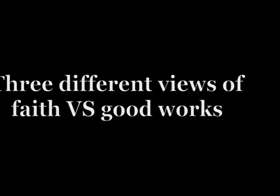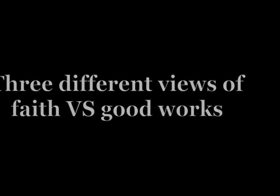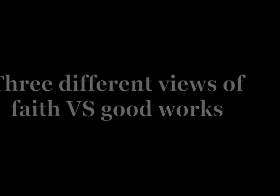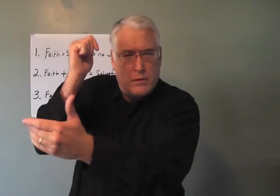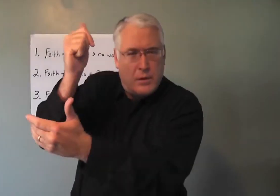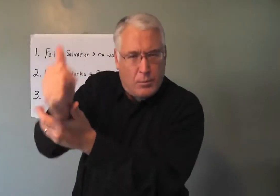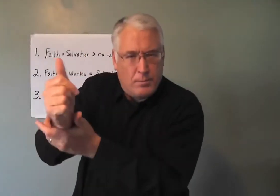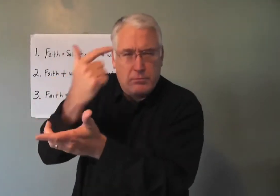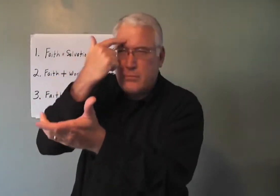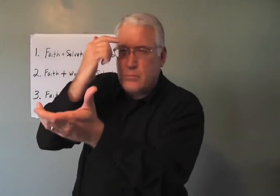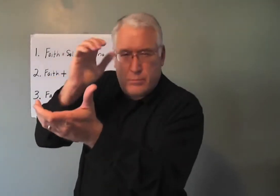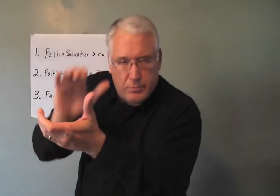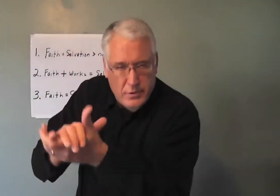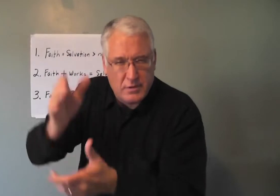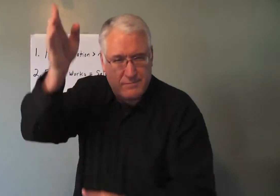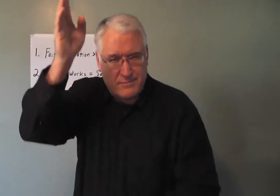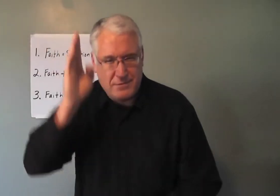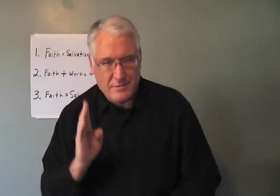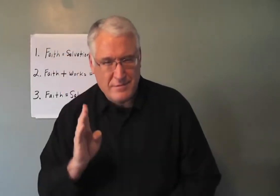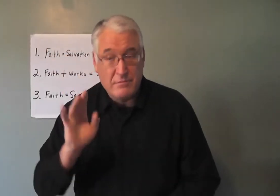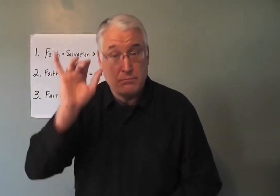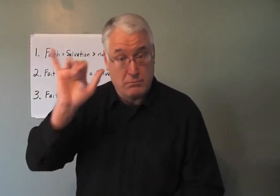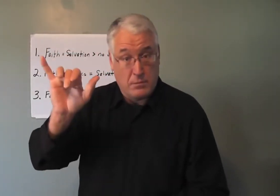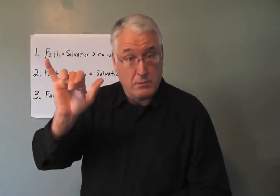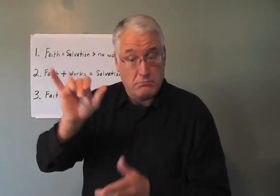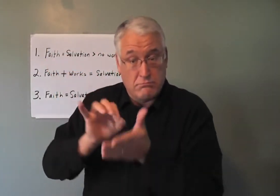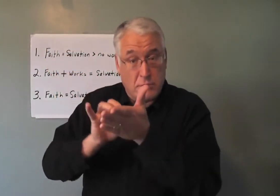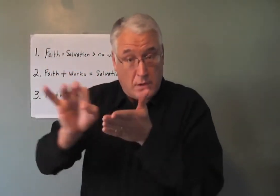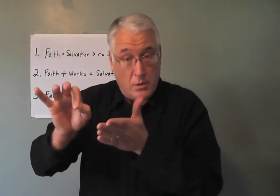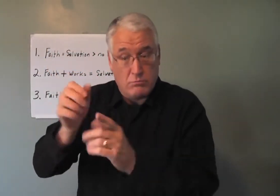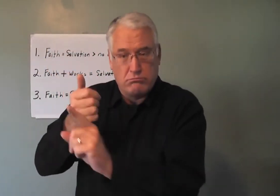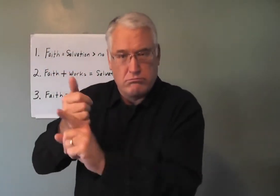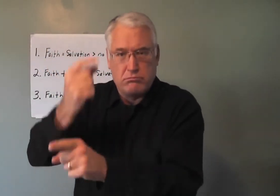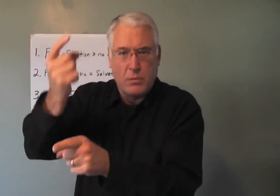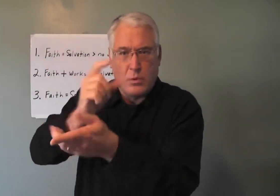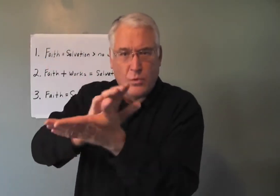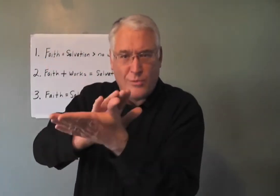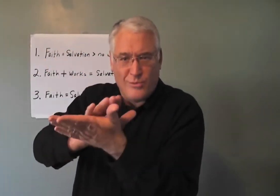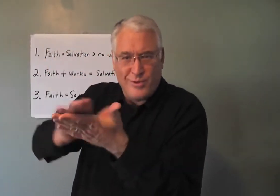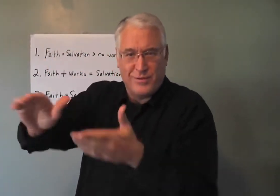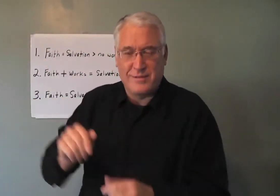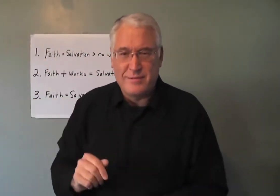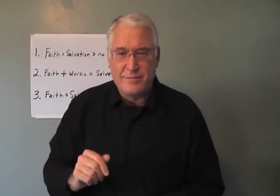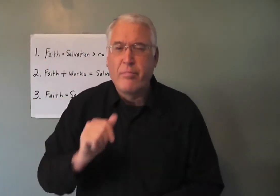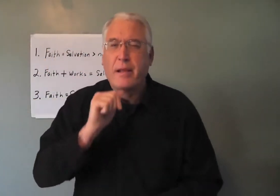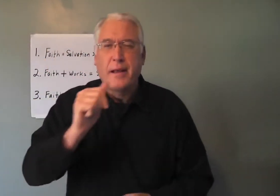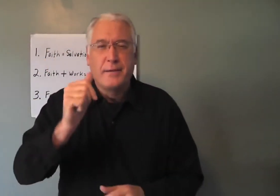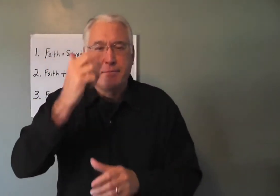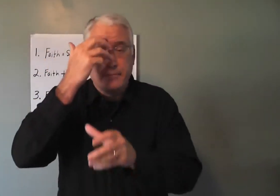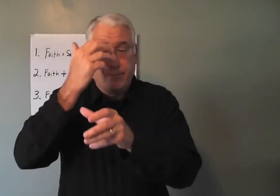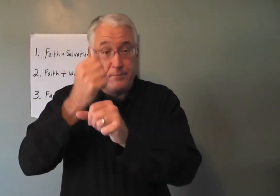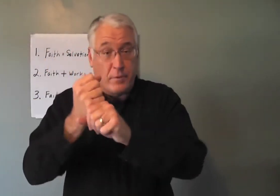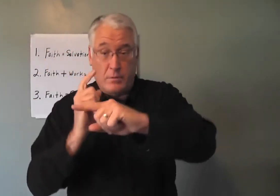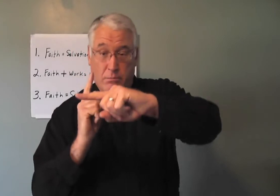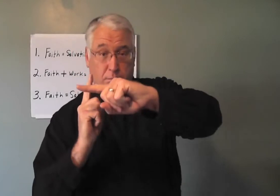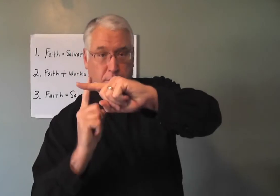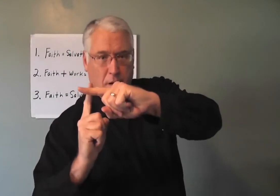Romans, and it was about Abraham whose belief in God was counted to him as righteousness. It was not his